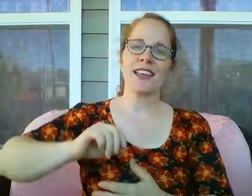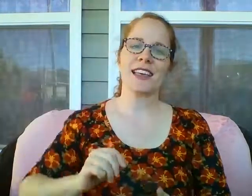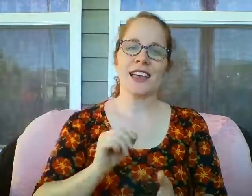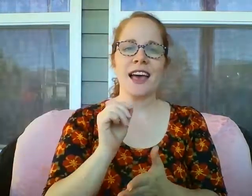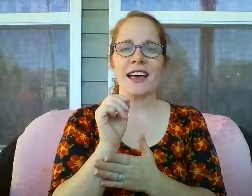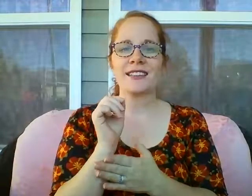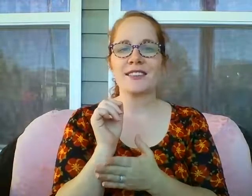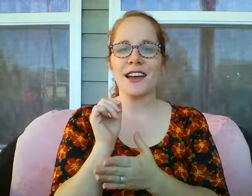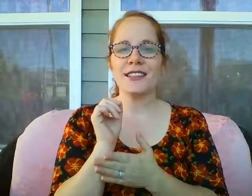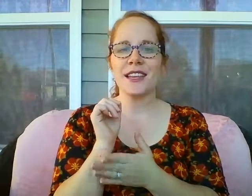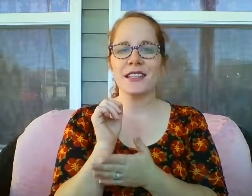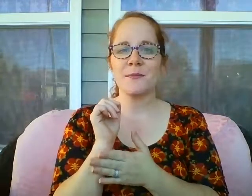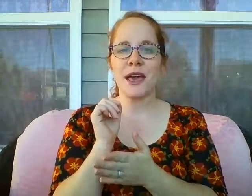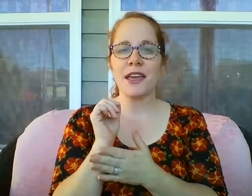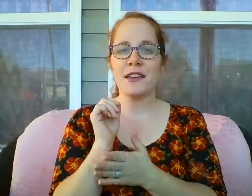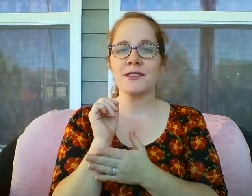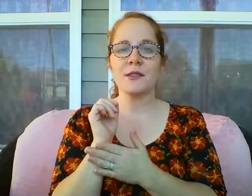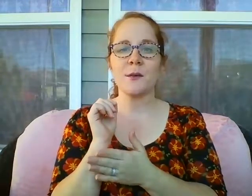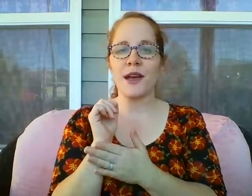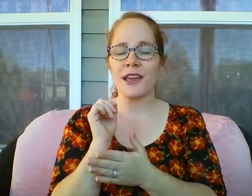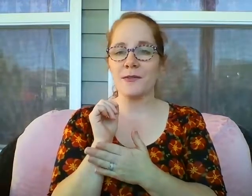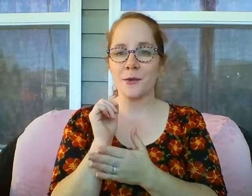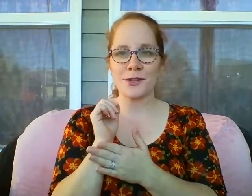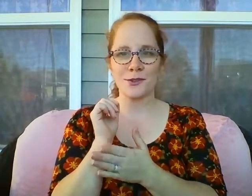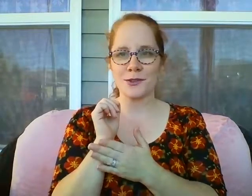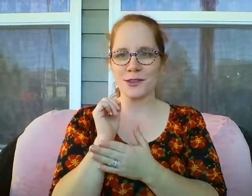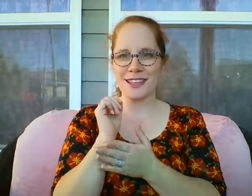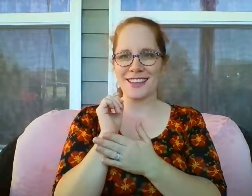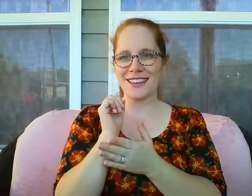As Christ has paved the way for true healing.